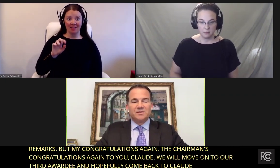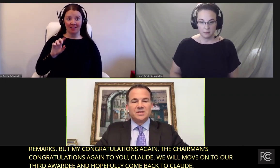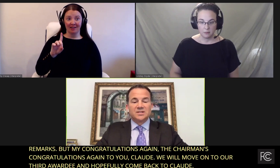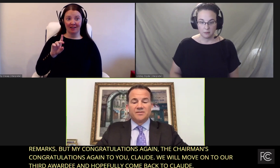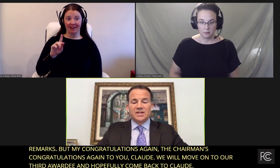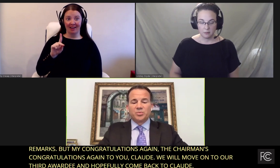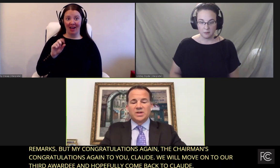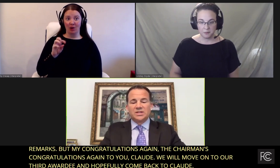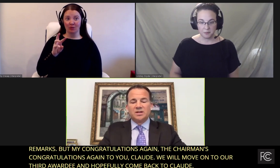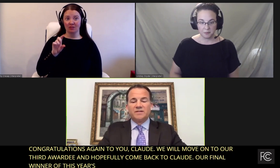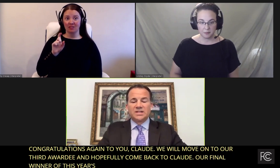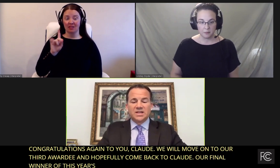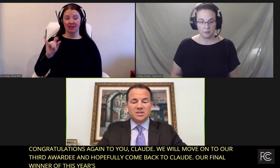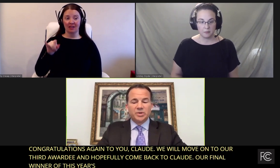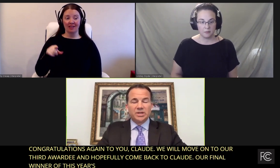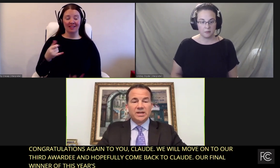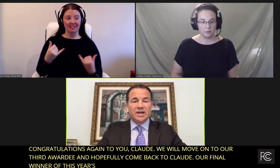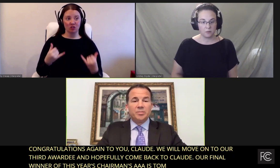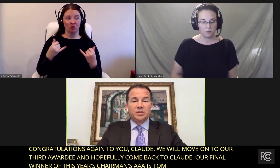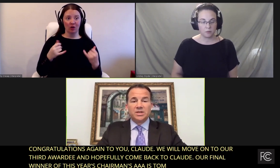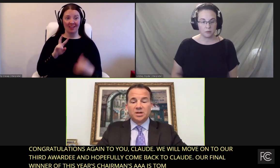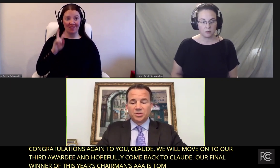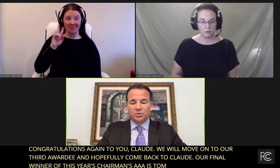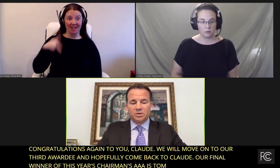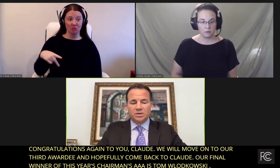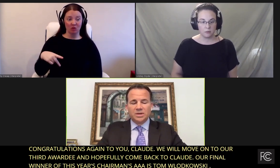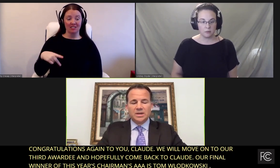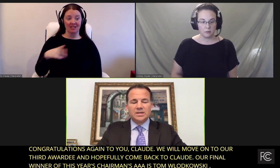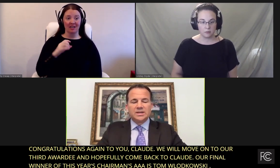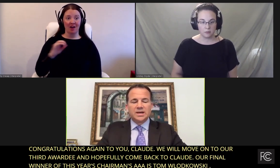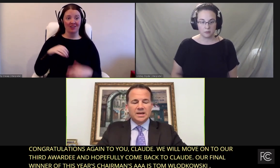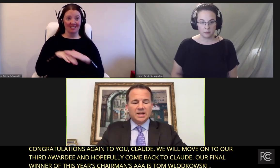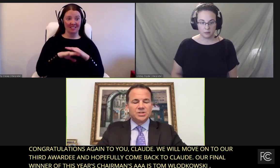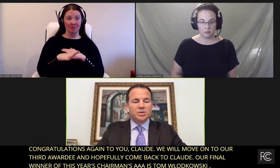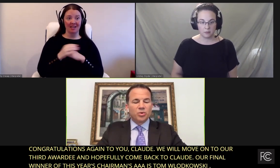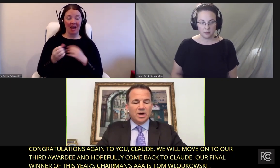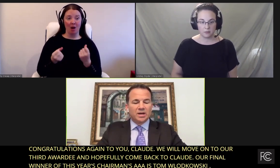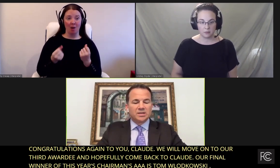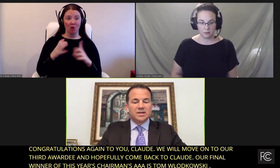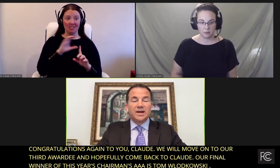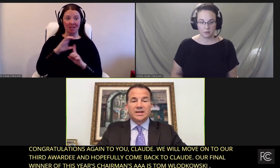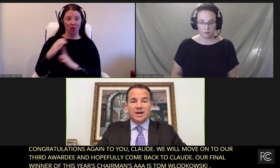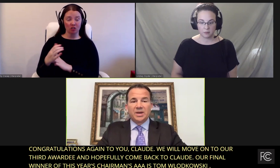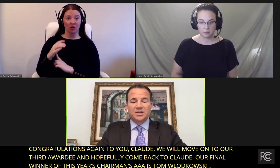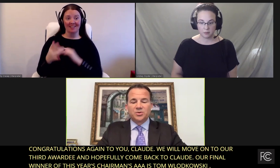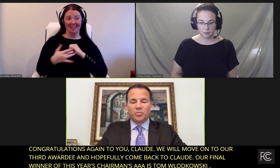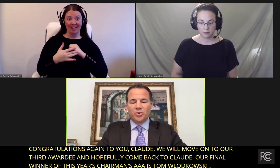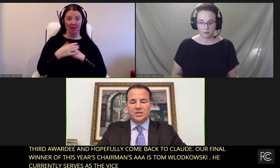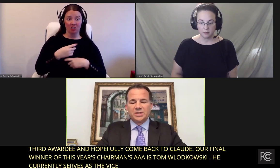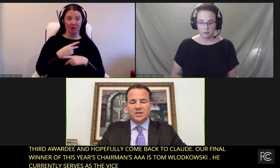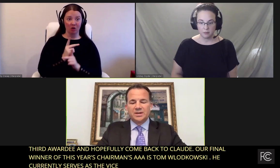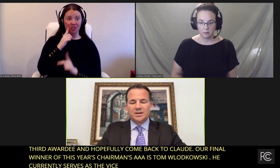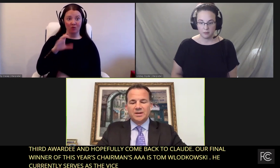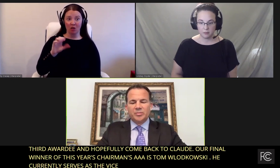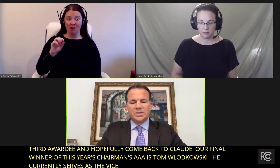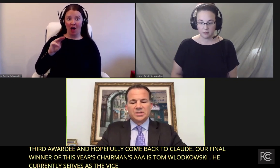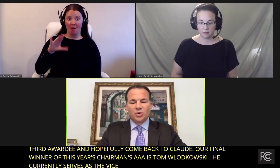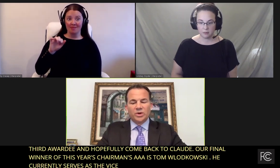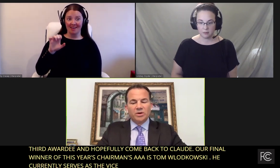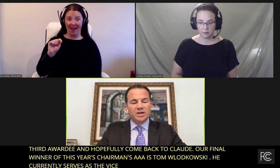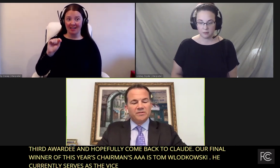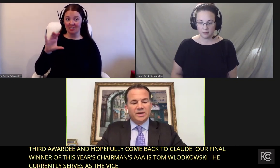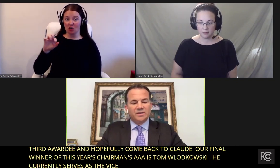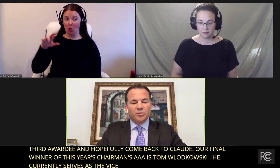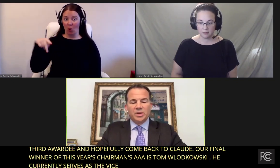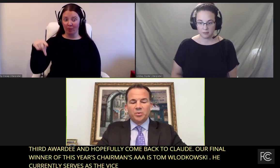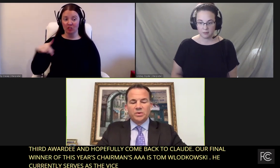currently serves as the vice president of accessibility and multicultural technology and product at Comcast Corporation. But